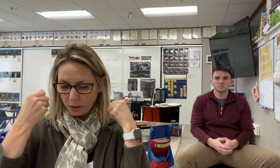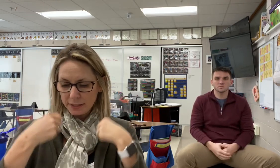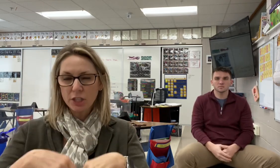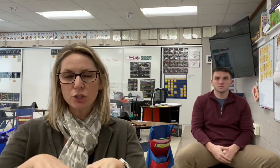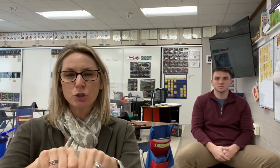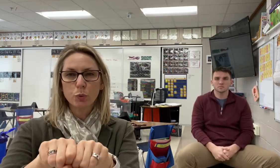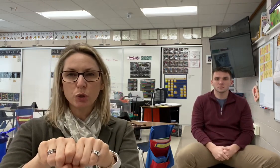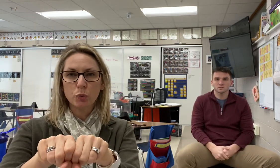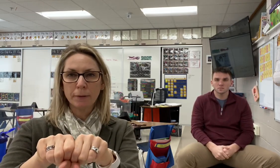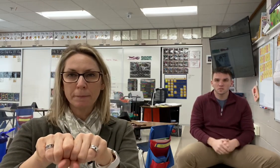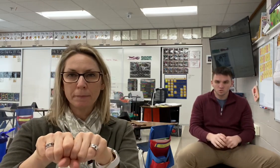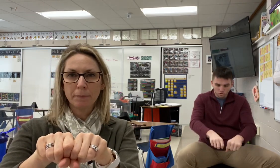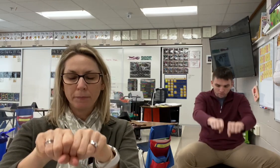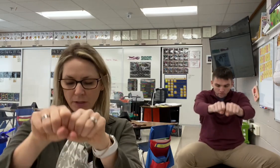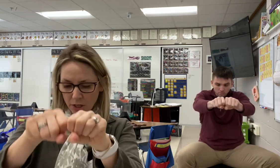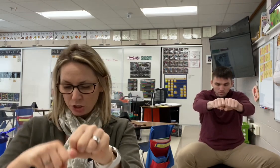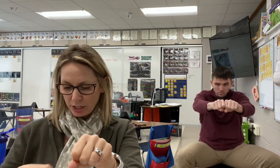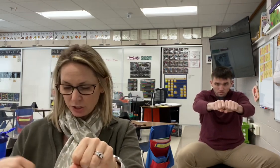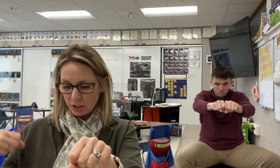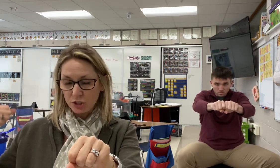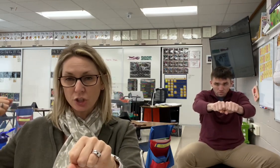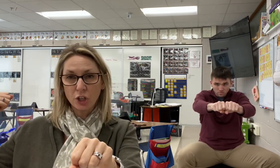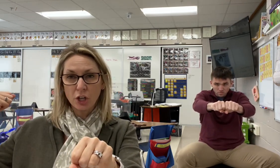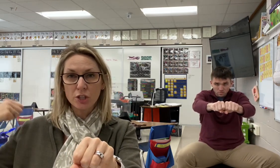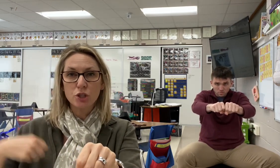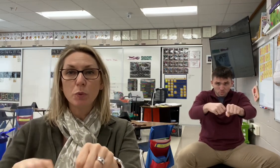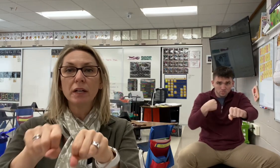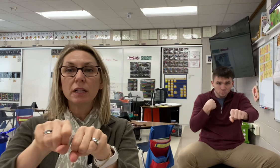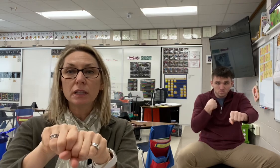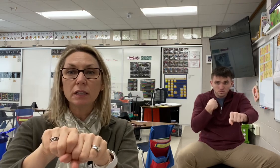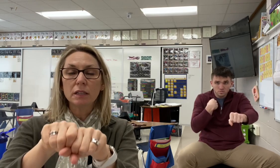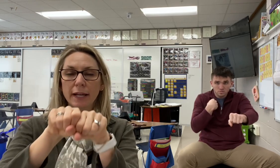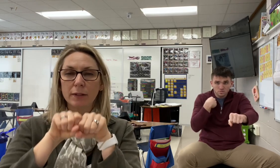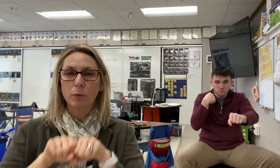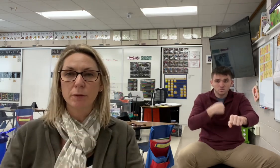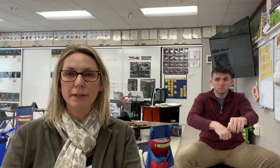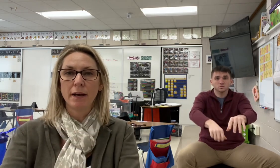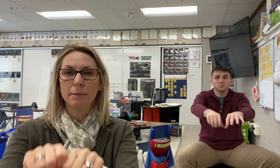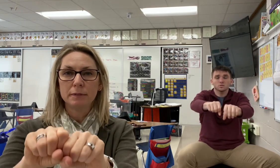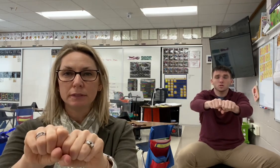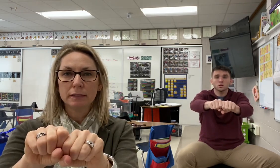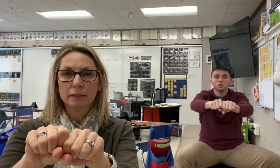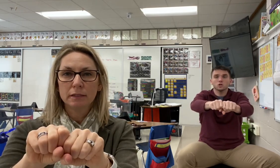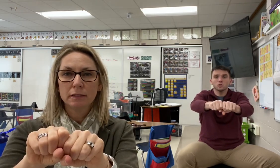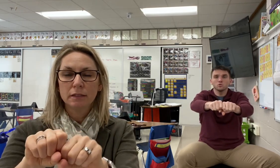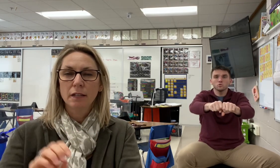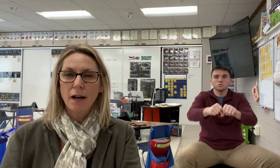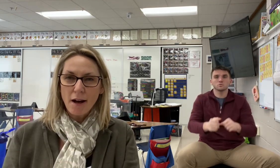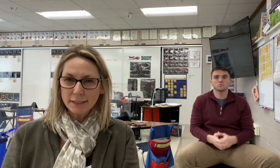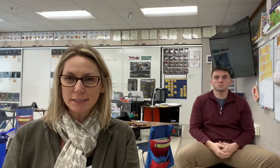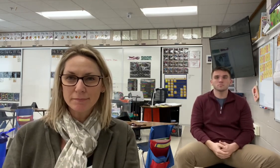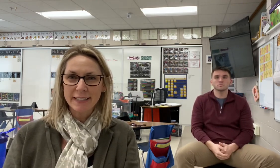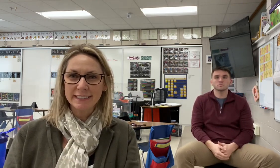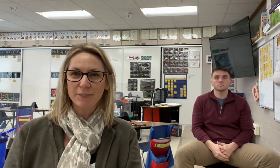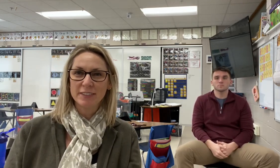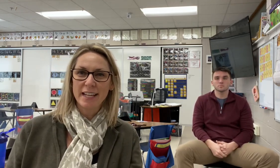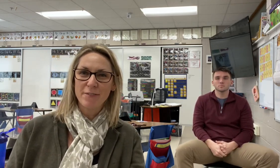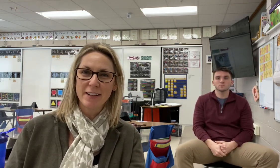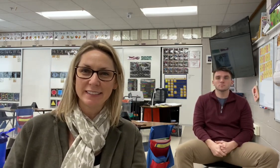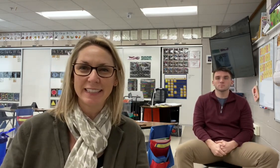is true. True. Change the tur to a gl and the word becomes blue. Awesome. That's it for today, friends. See you